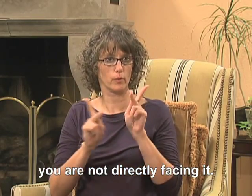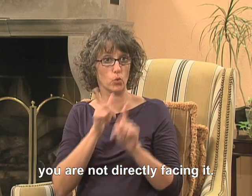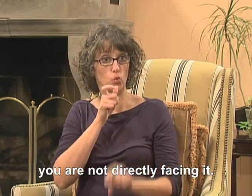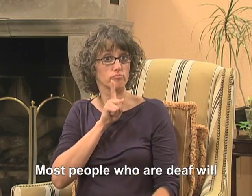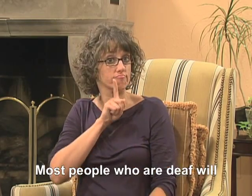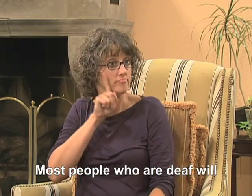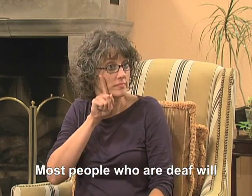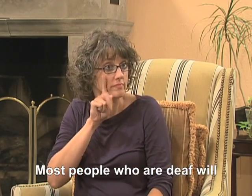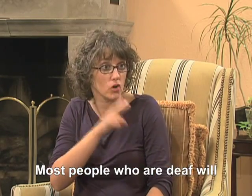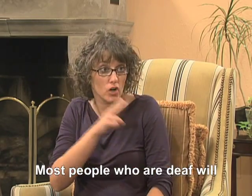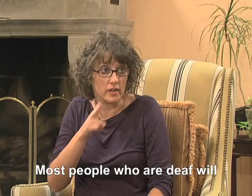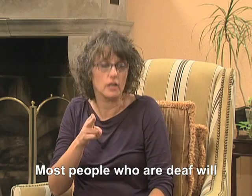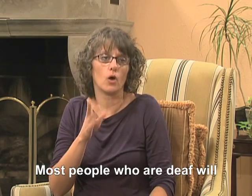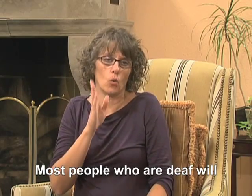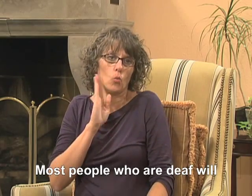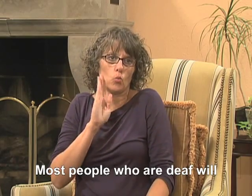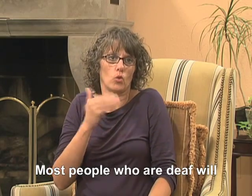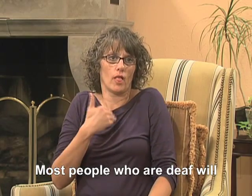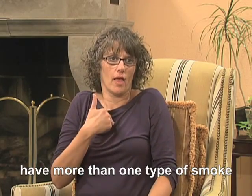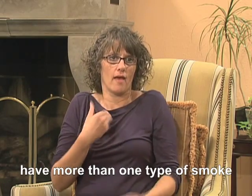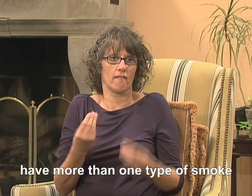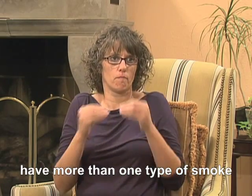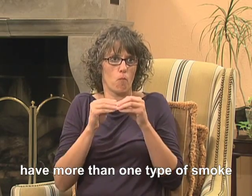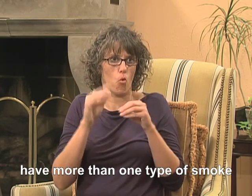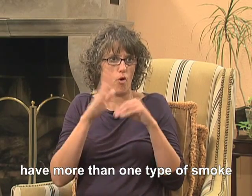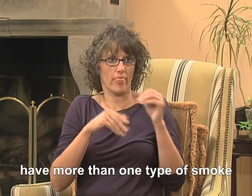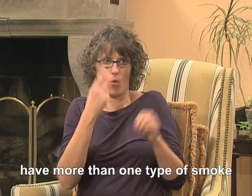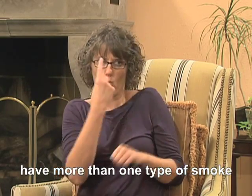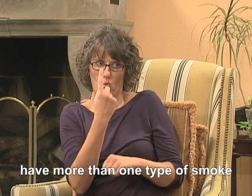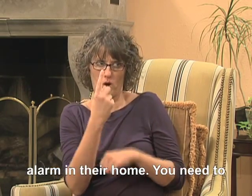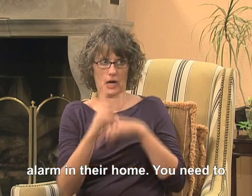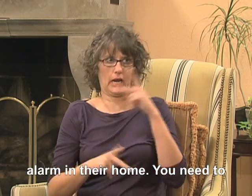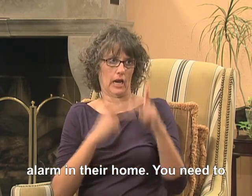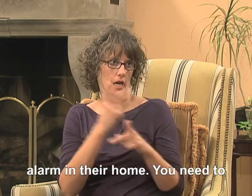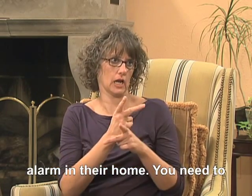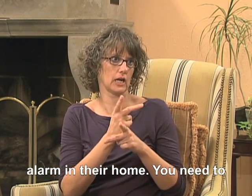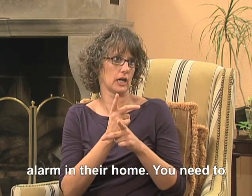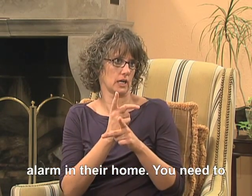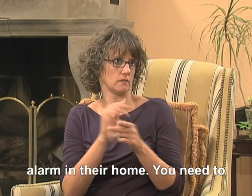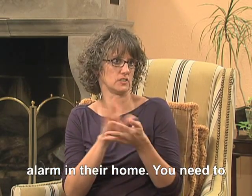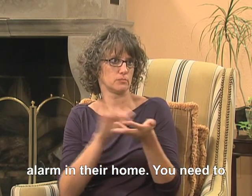Most people who are deaf will have more than one type of smoke alarm in their home.